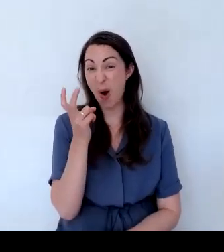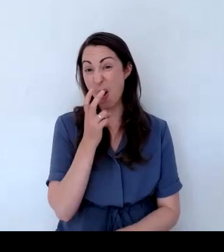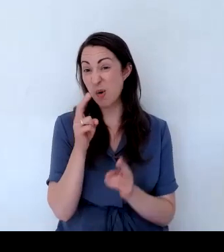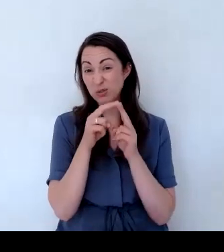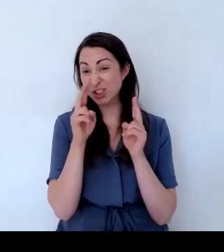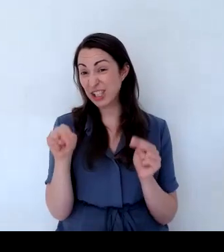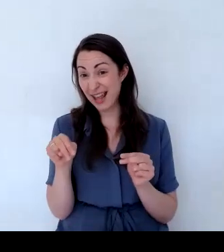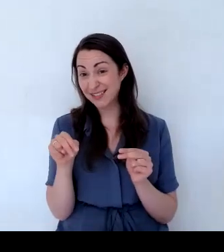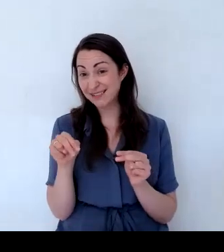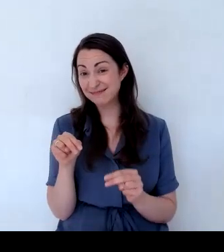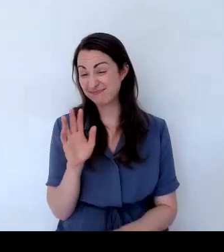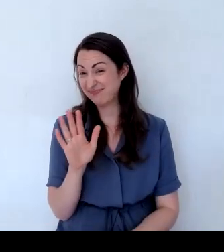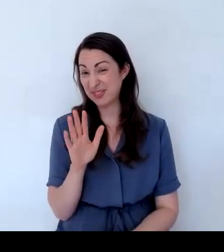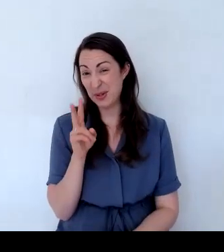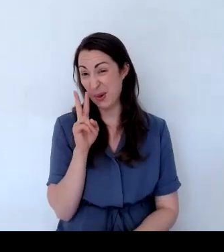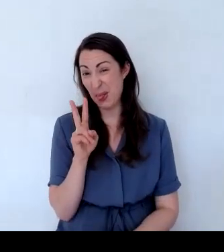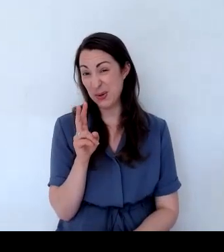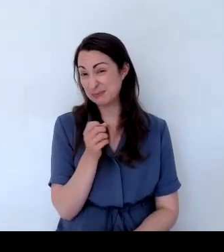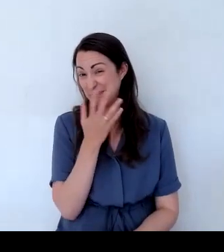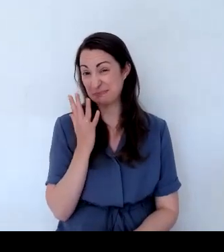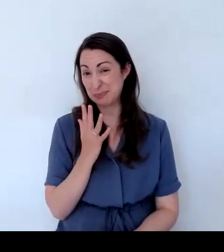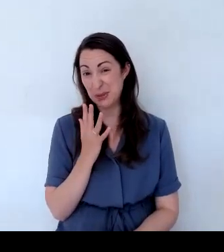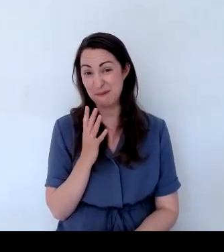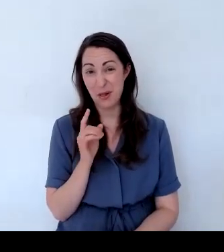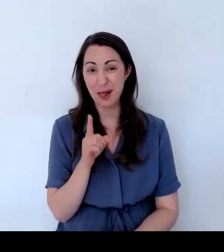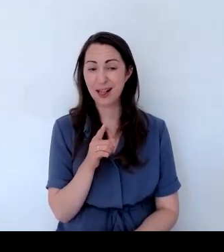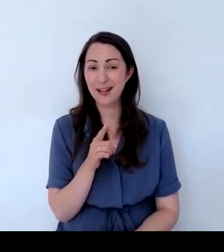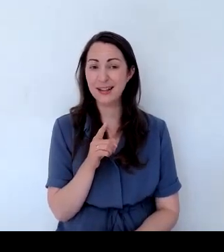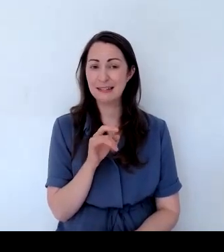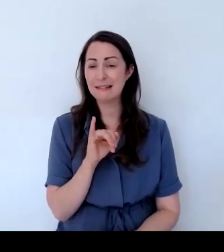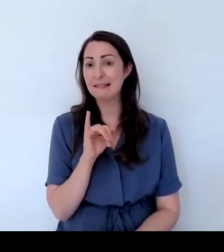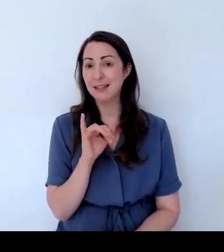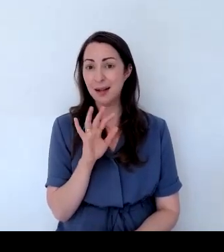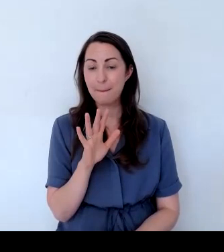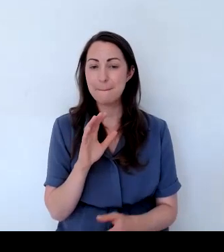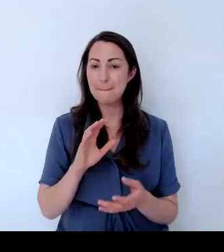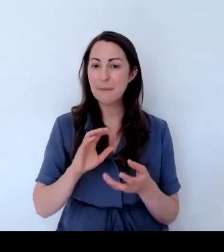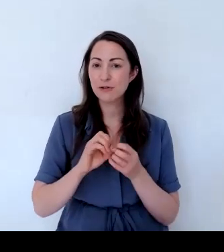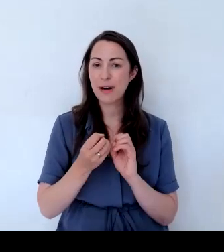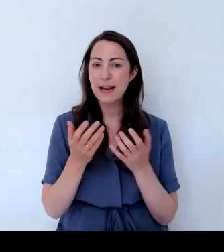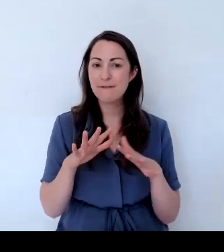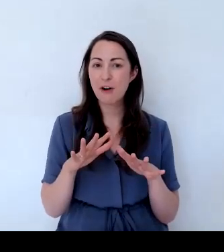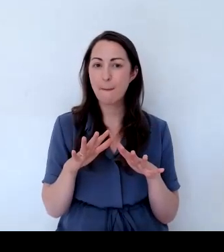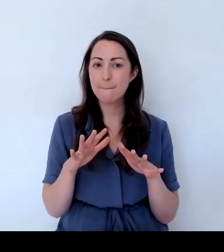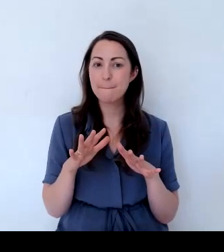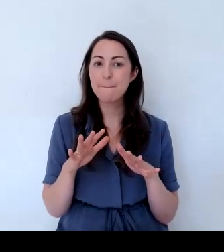shed. If Kate goes around the corner, she'll show you. It's made from metal